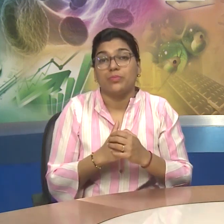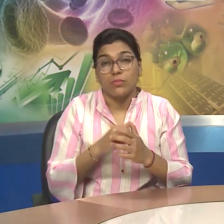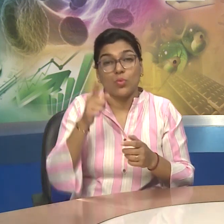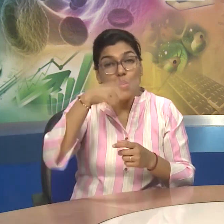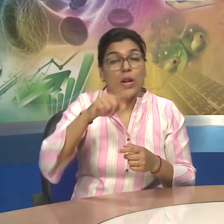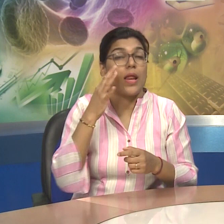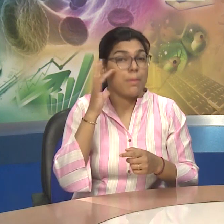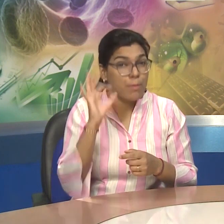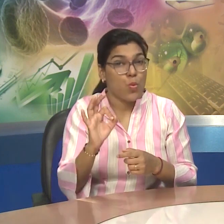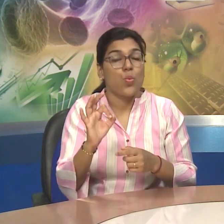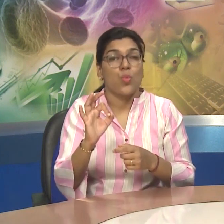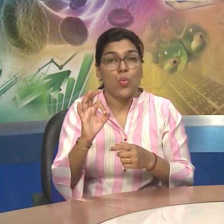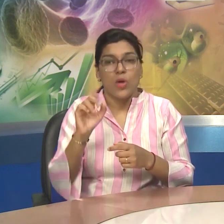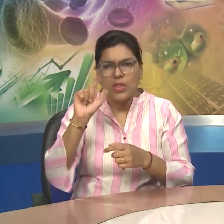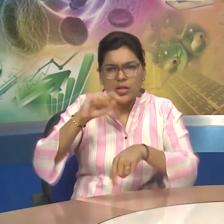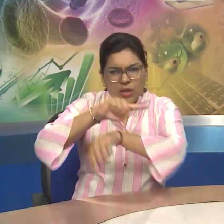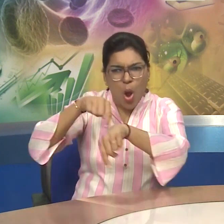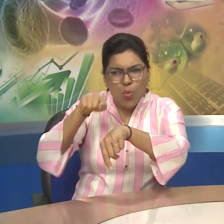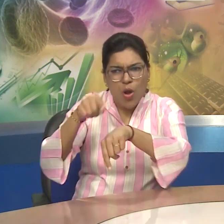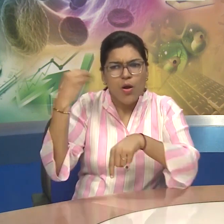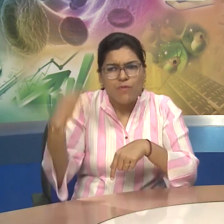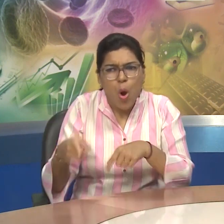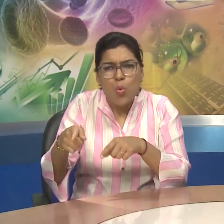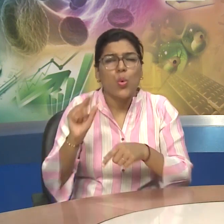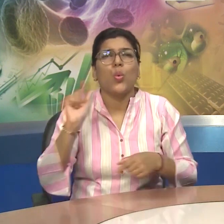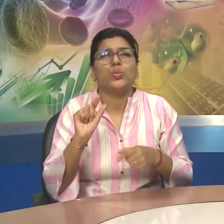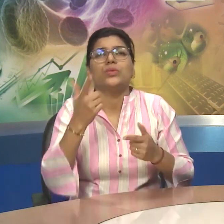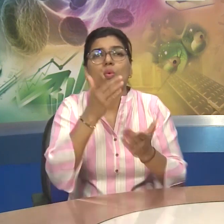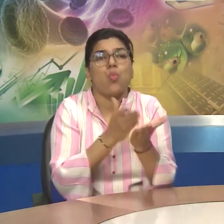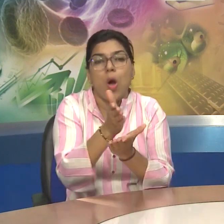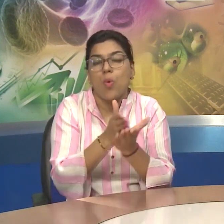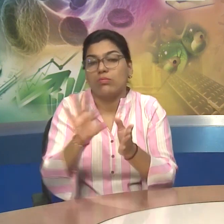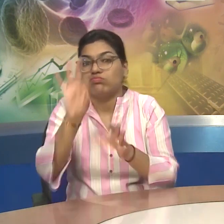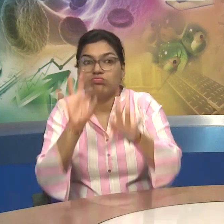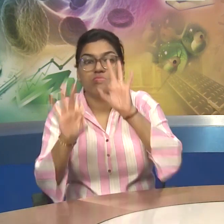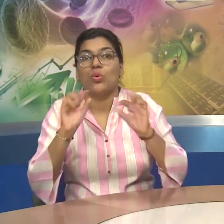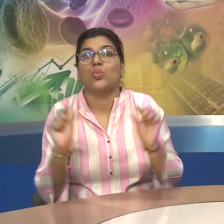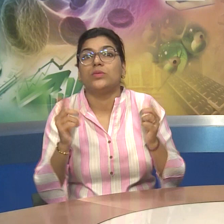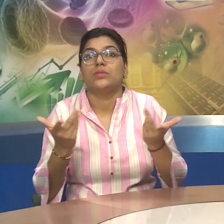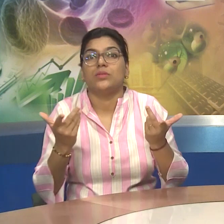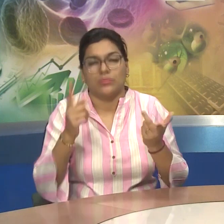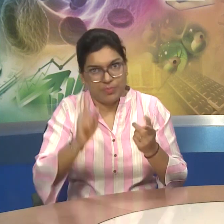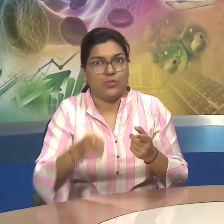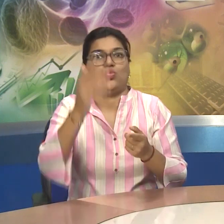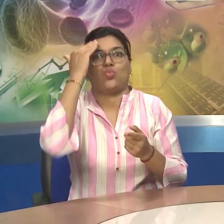How Best Is The Student Going To Utilize This Time